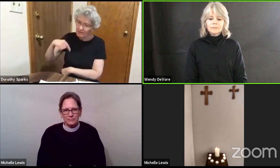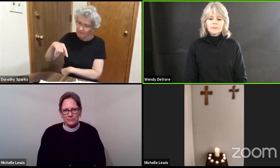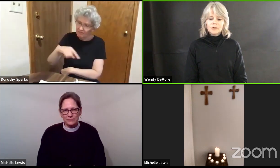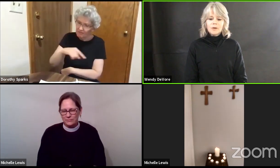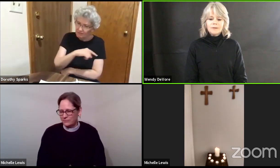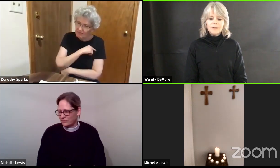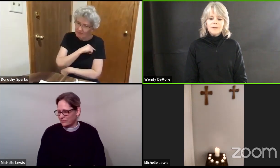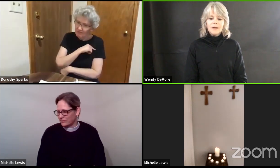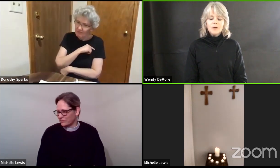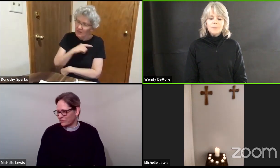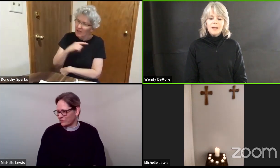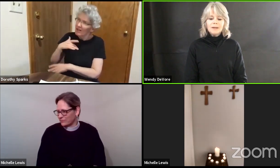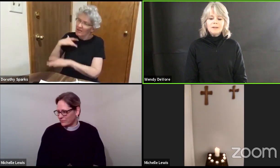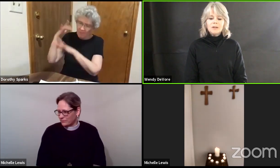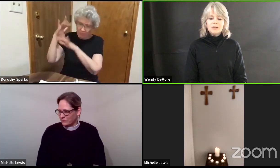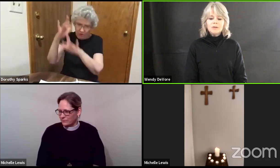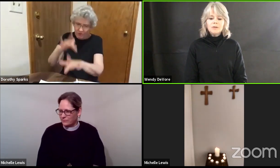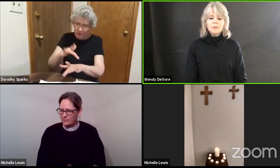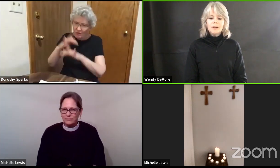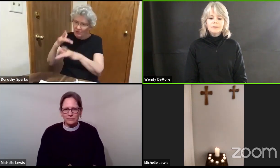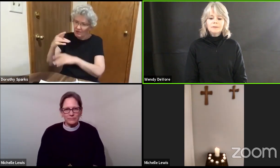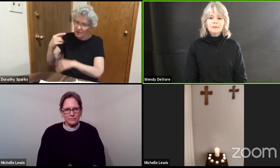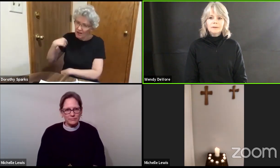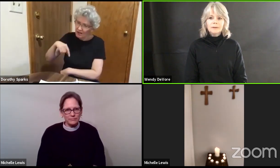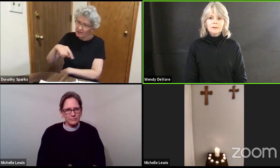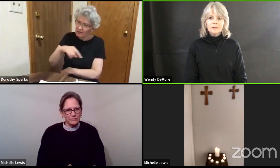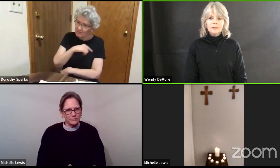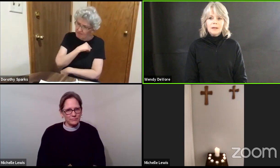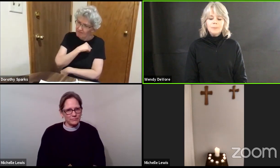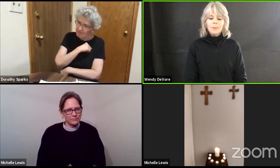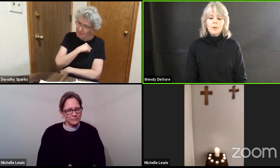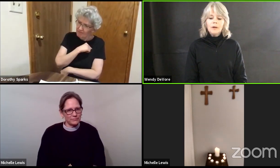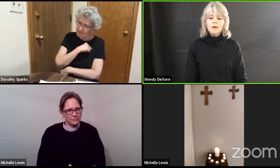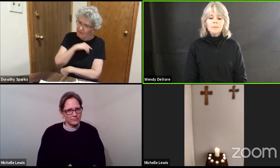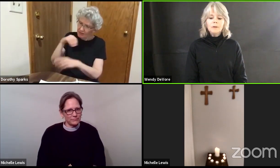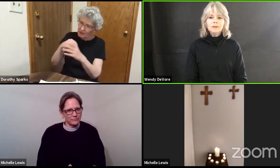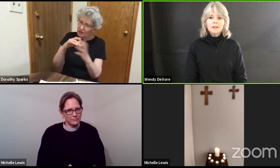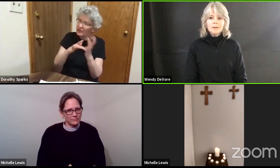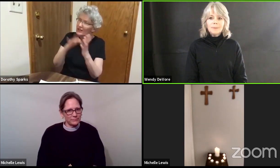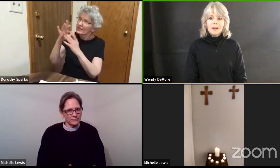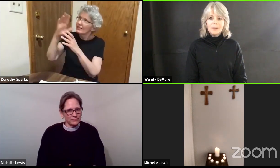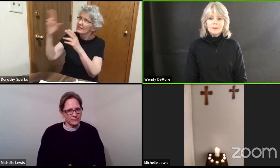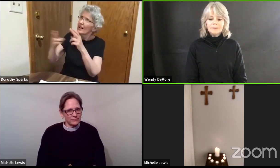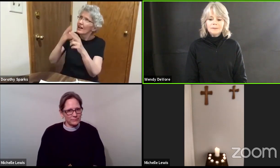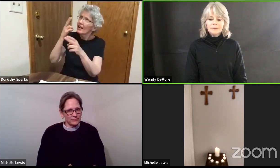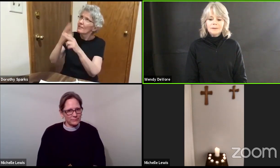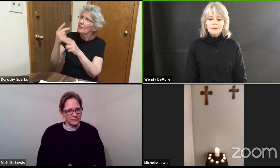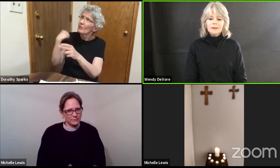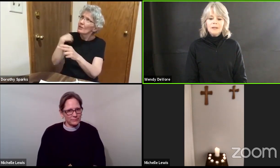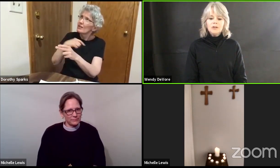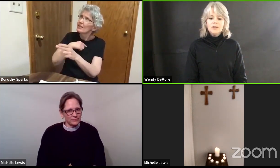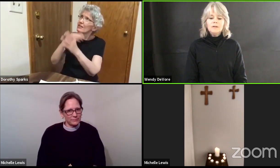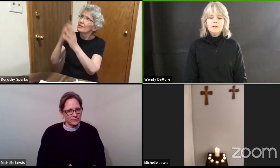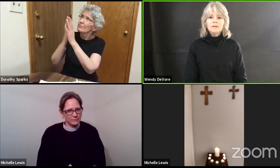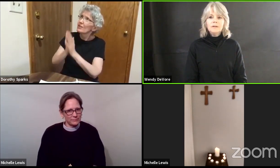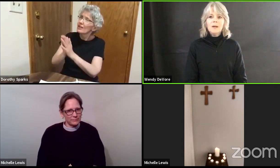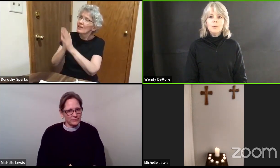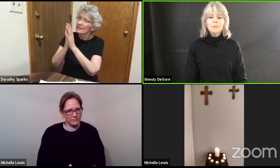Trusting that you pay attention to us and pour your mercy upon us. In Jesus' name we